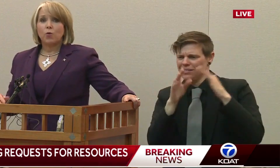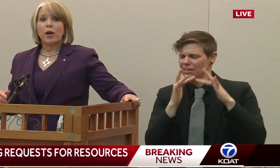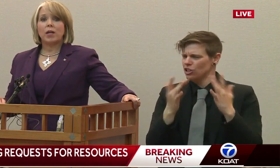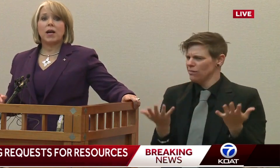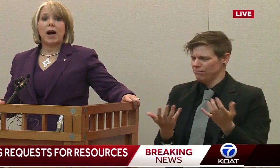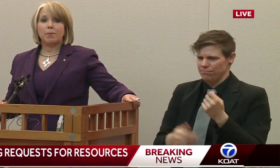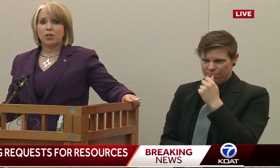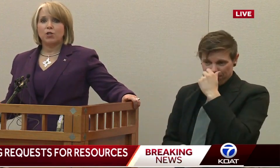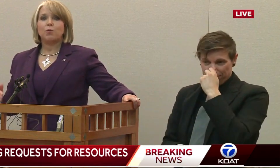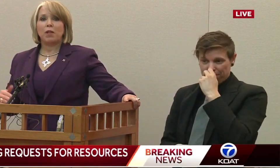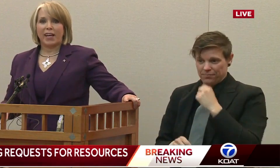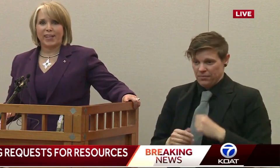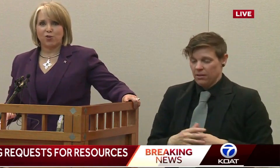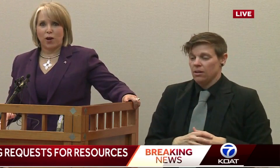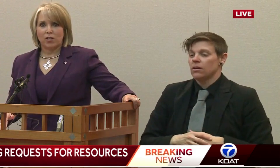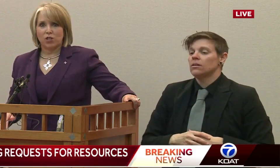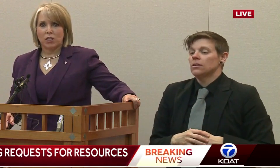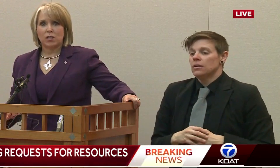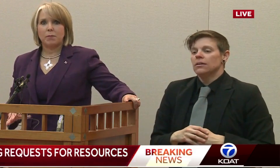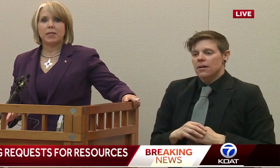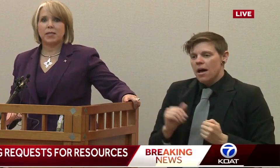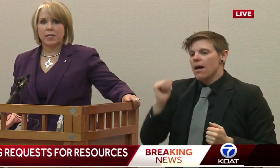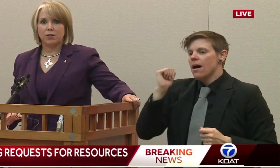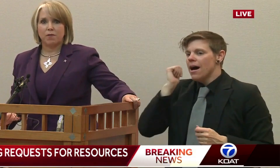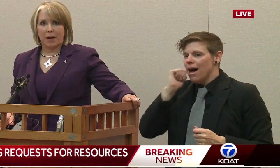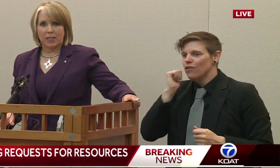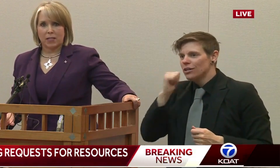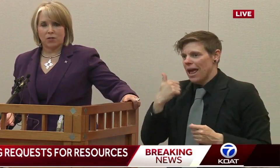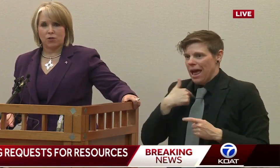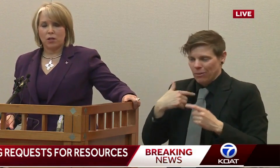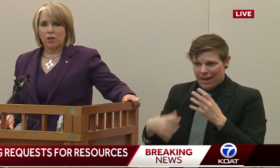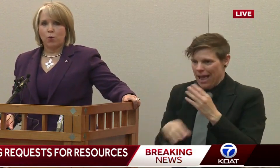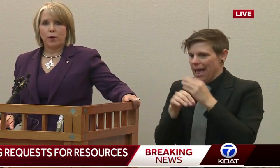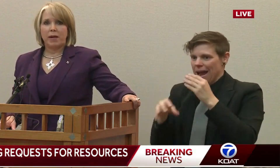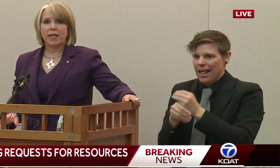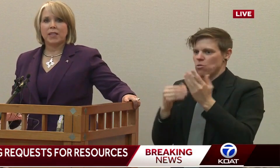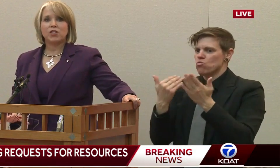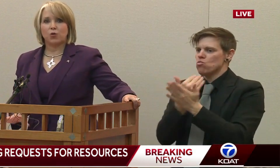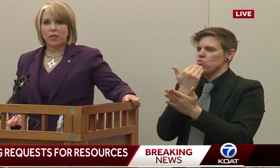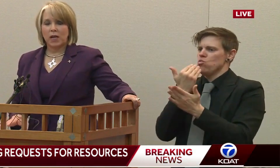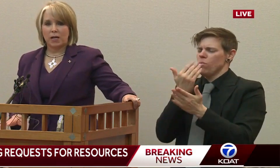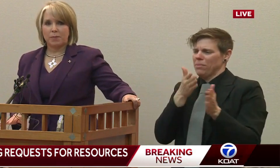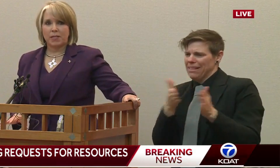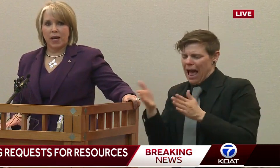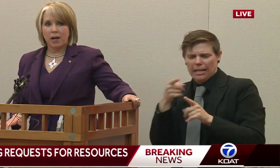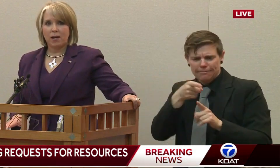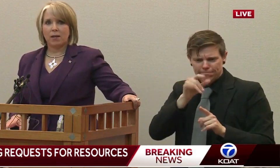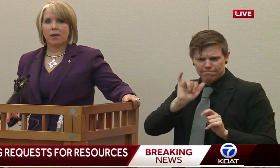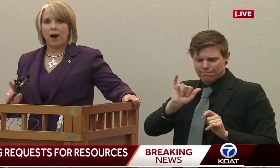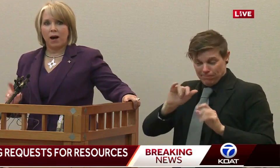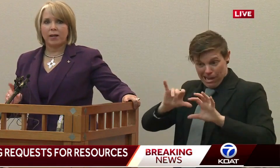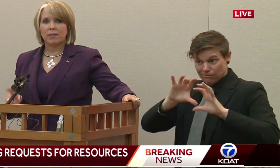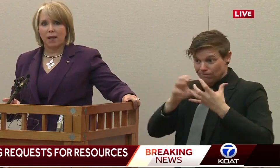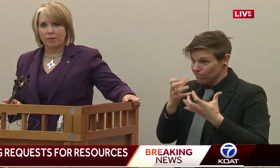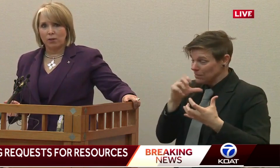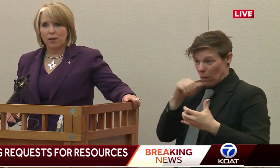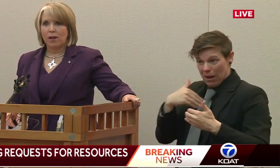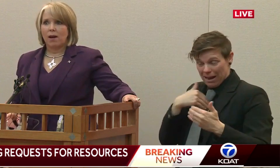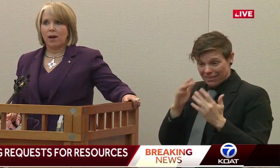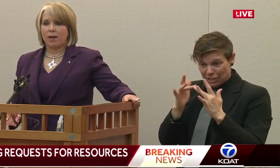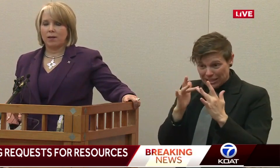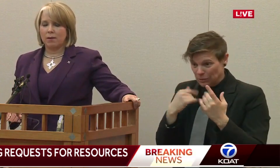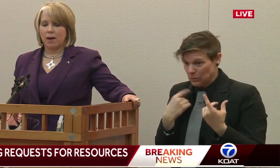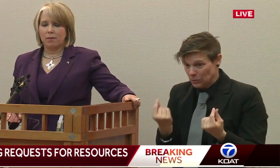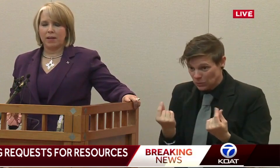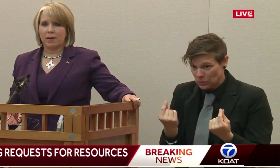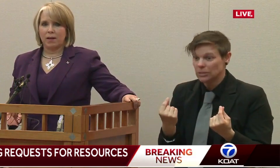day we adopt new planning strategies to meet the needs of New Mexicans. We meet at least three times a day at the highest level